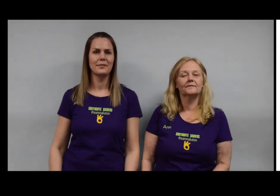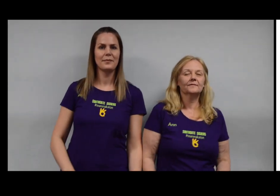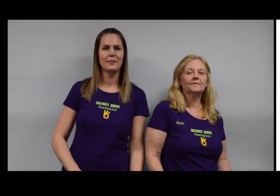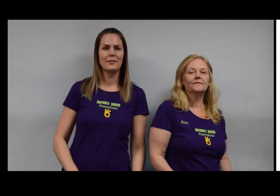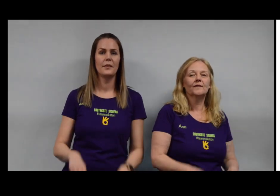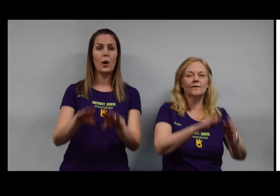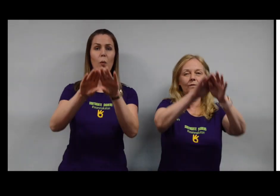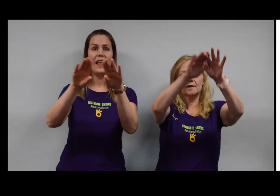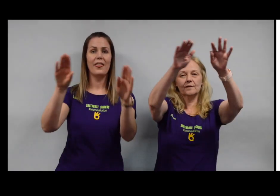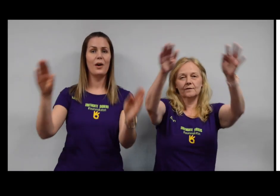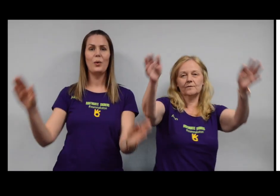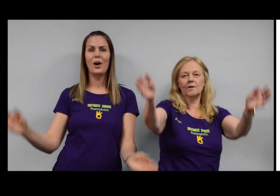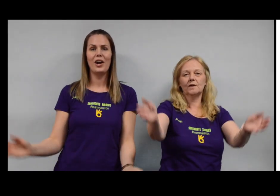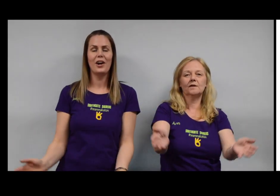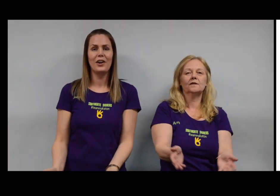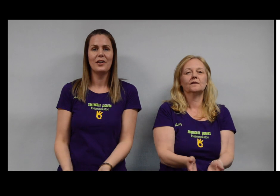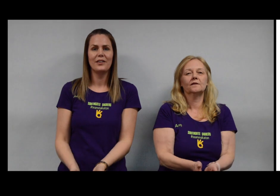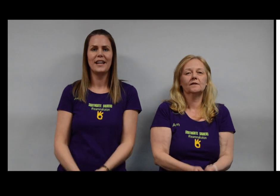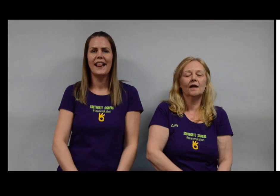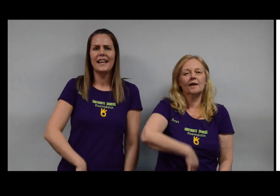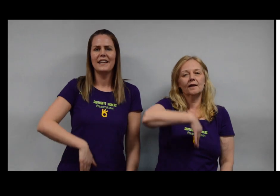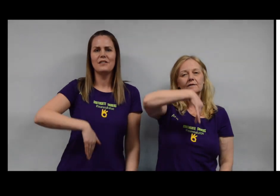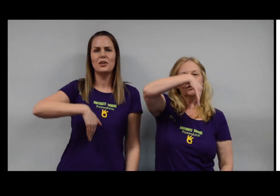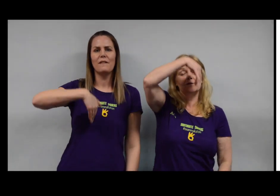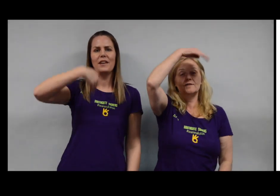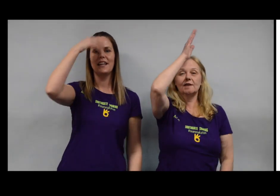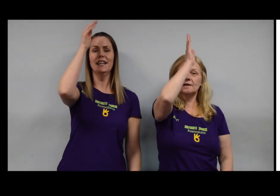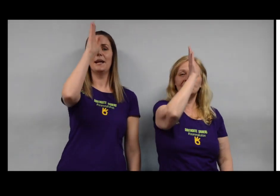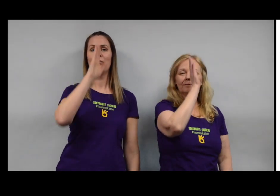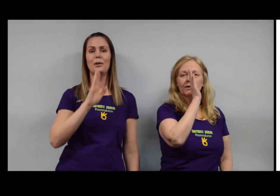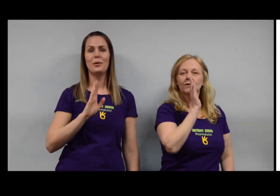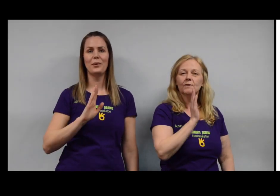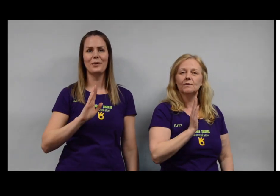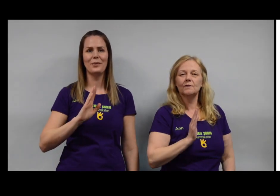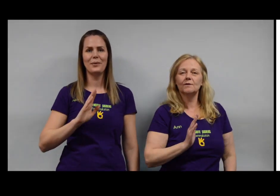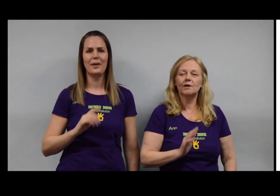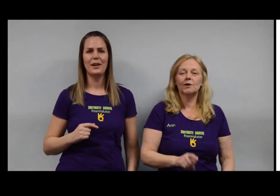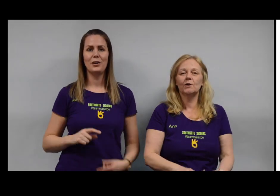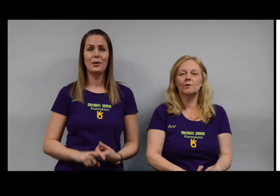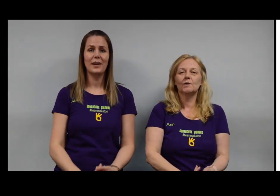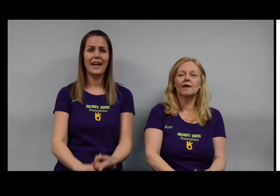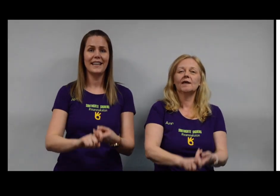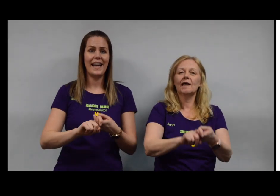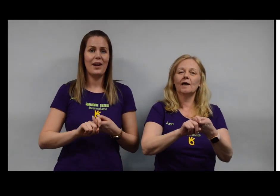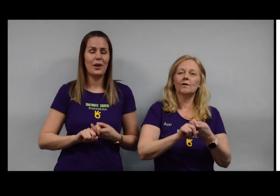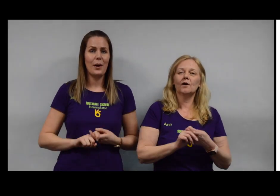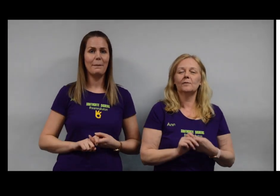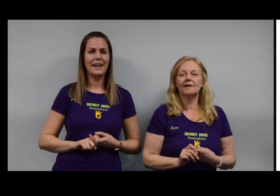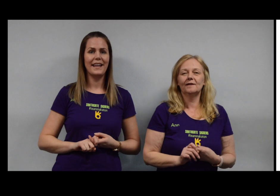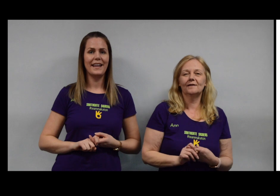When the world leaves you feeling blue You can count on me,